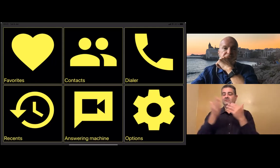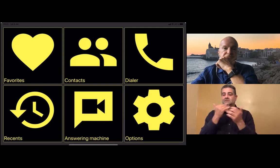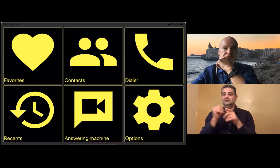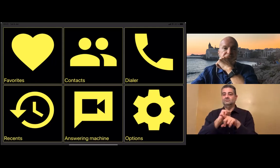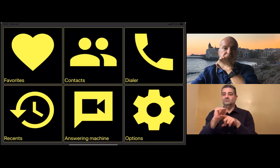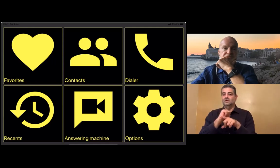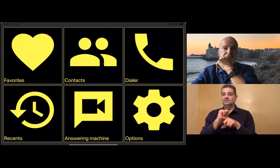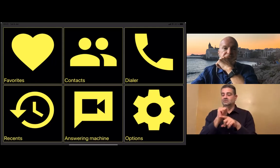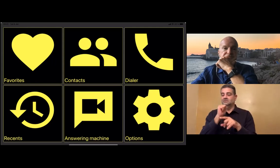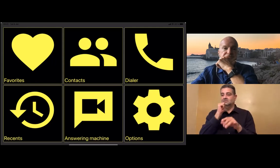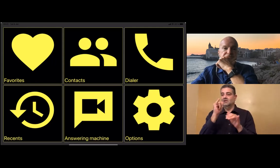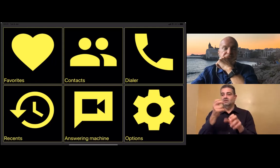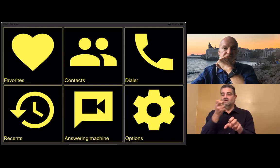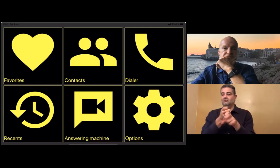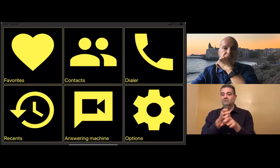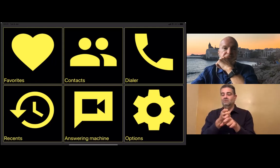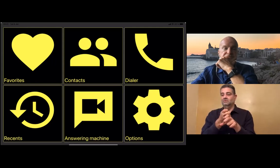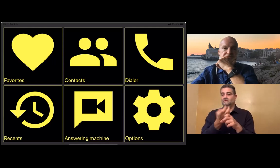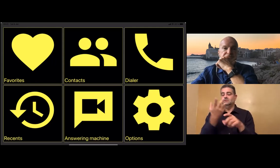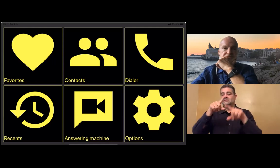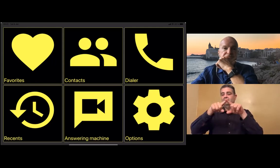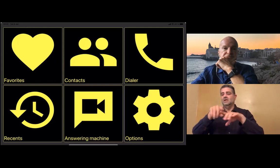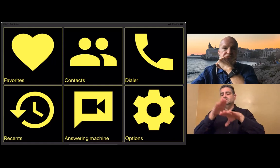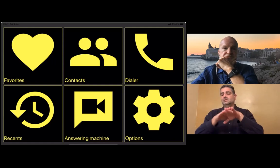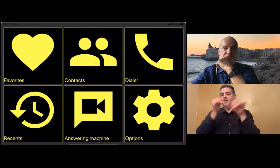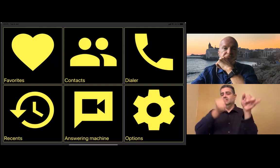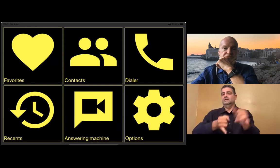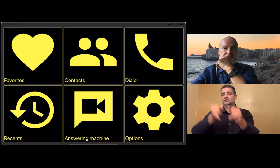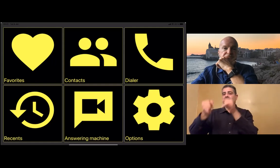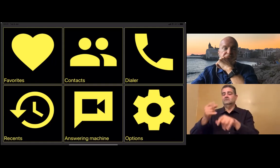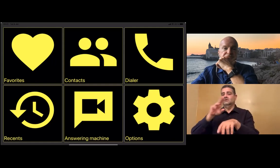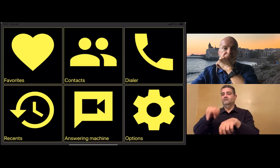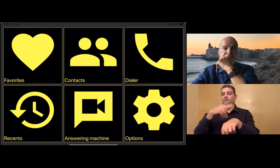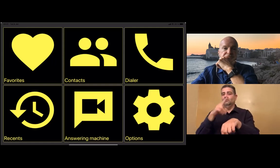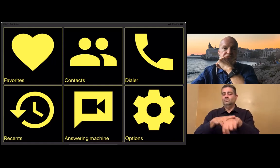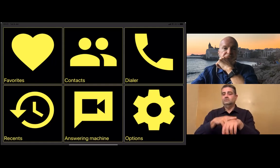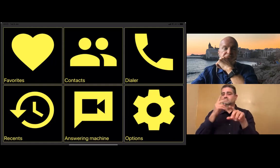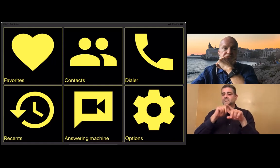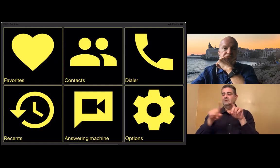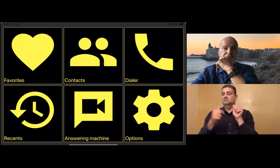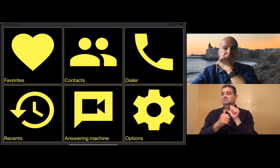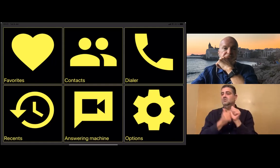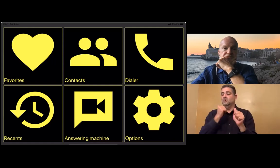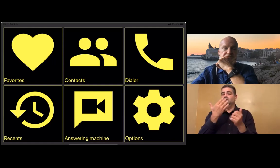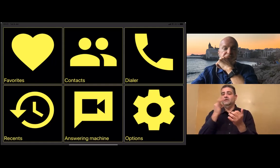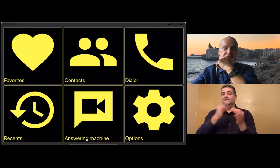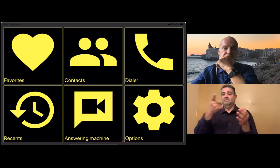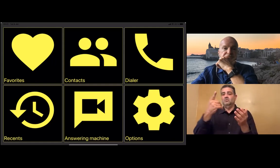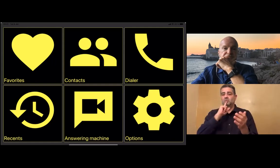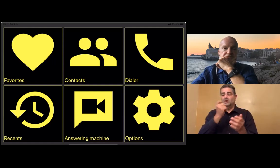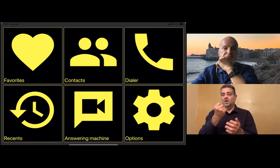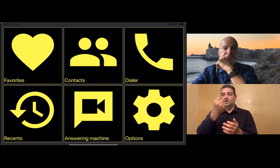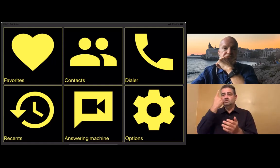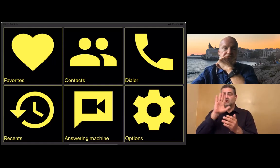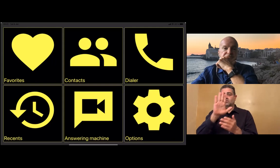It might take you only 15 to 20 minutes to train somebody on the use of this app. Because of how well it's